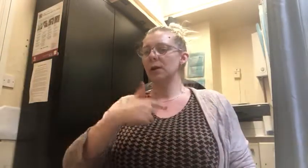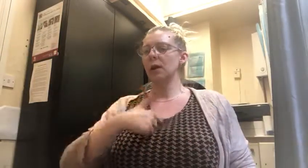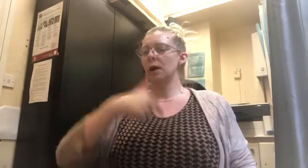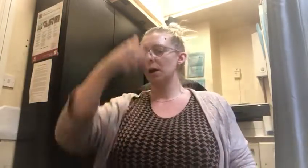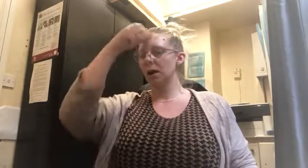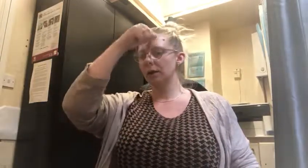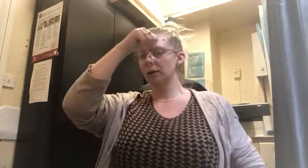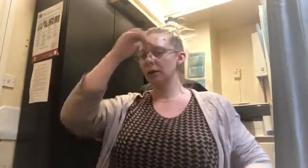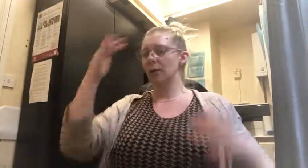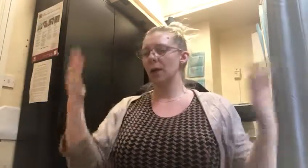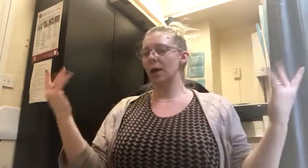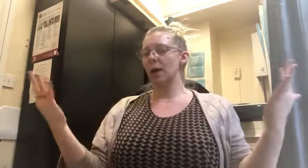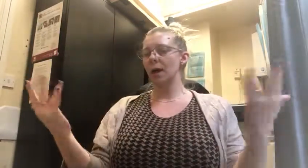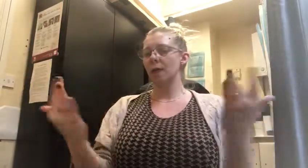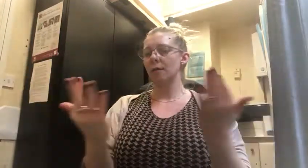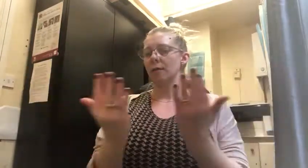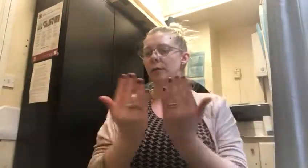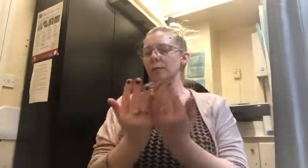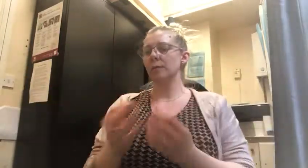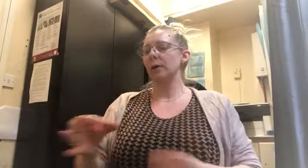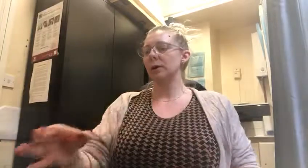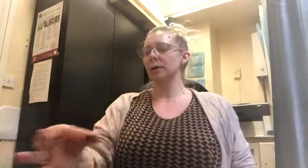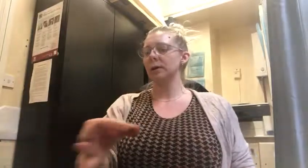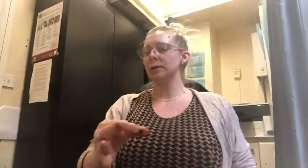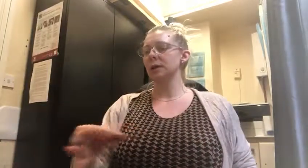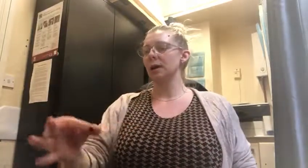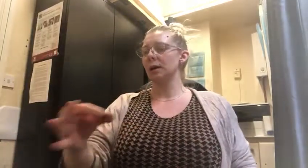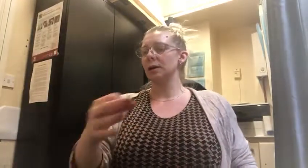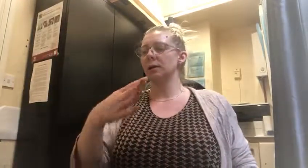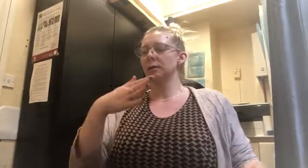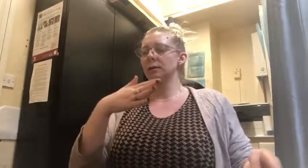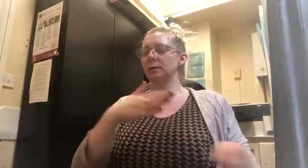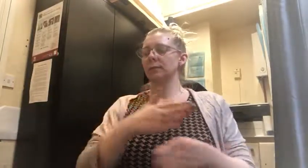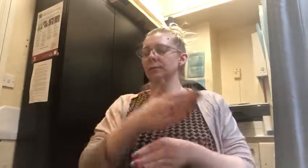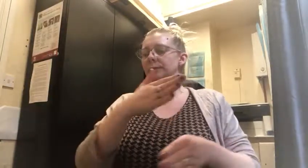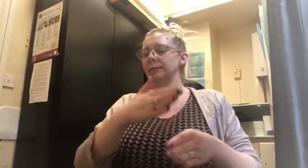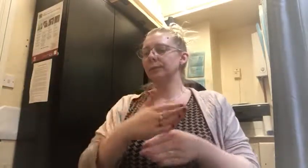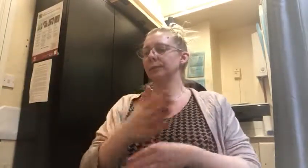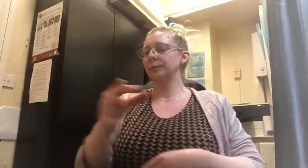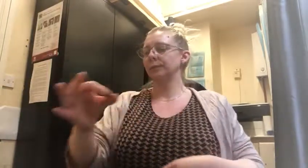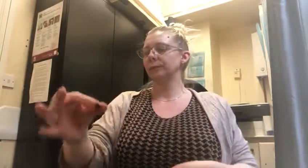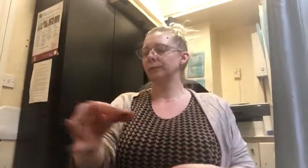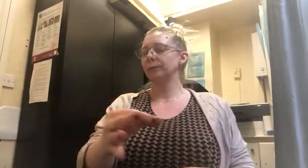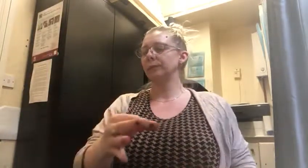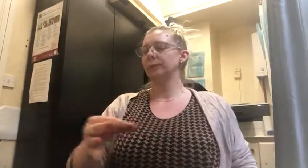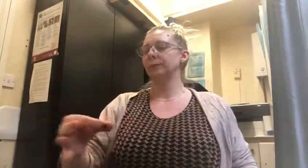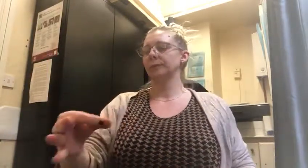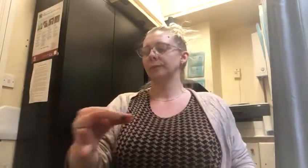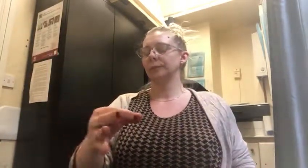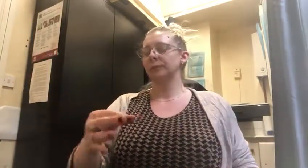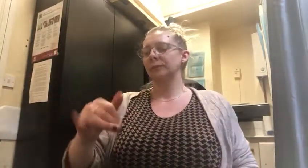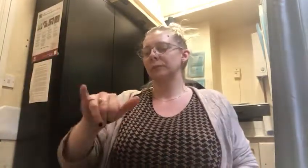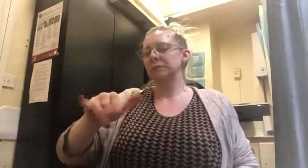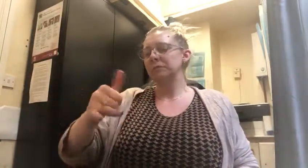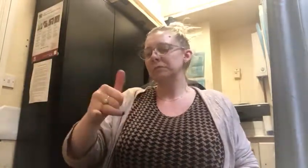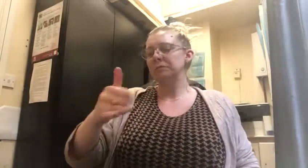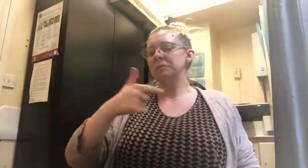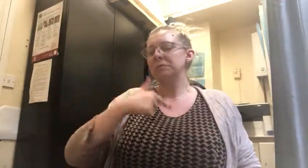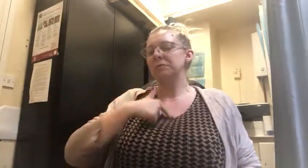I know everybody on this island Has a role on this island So maybe